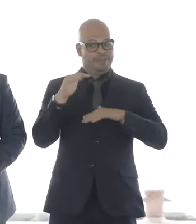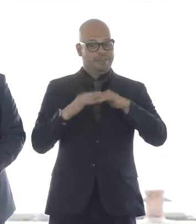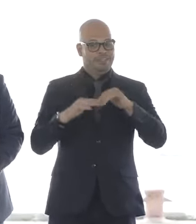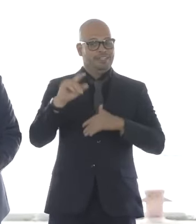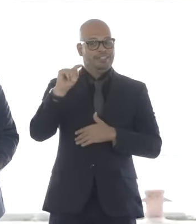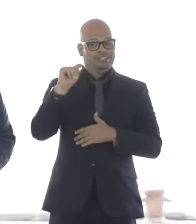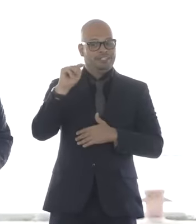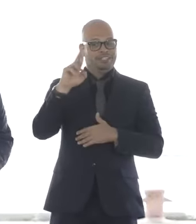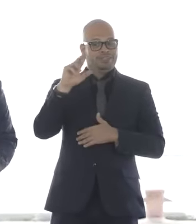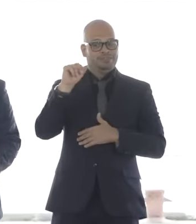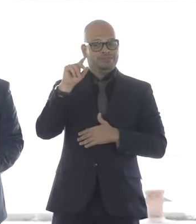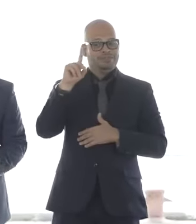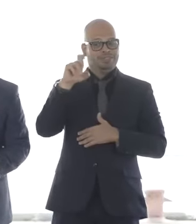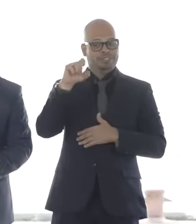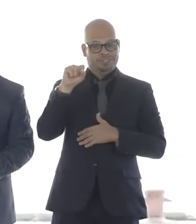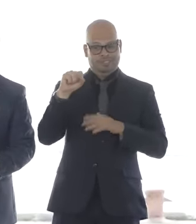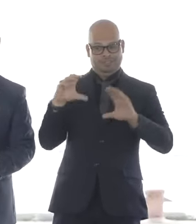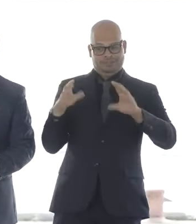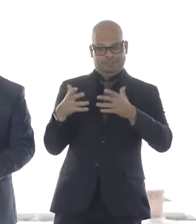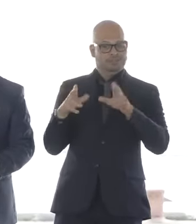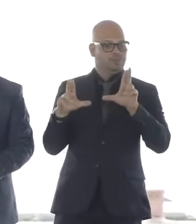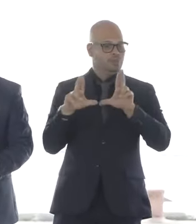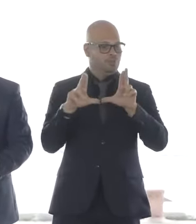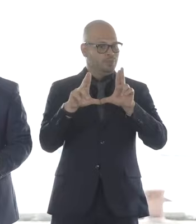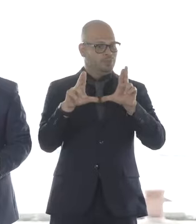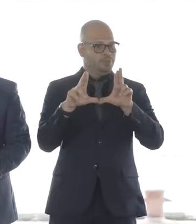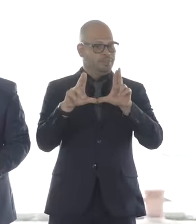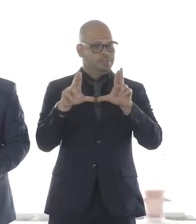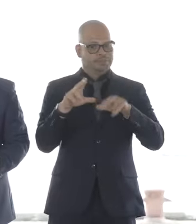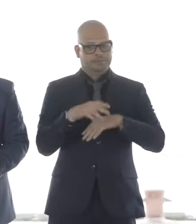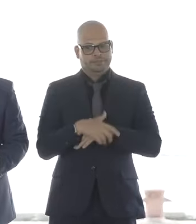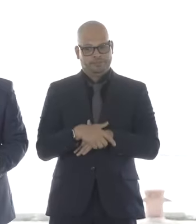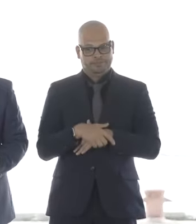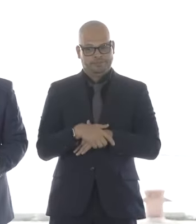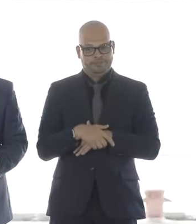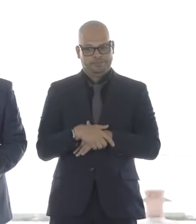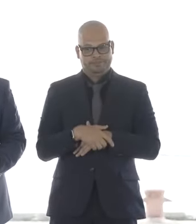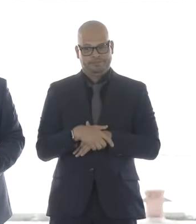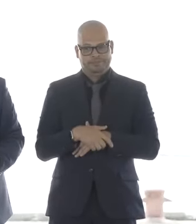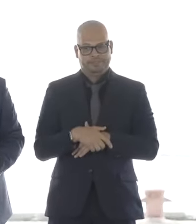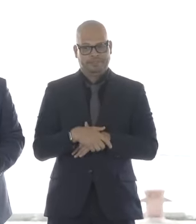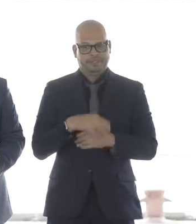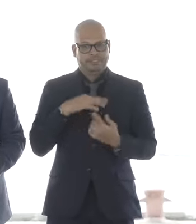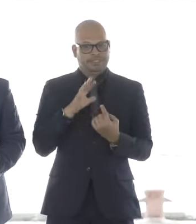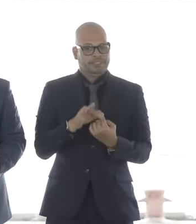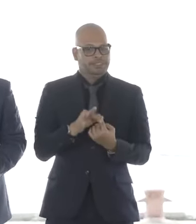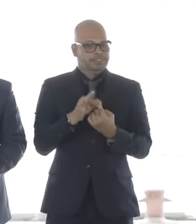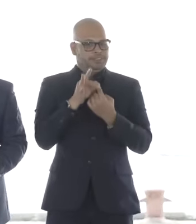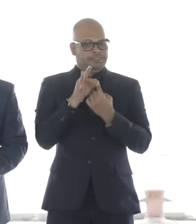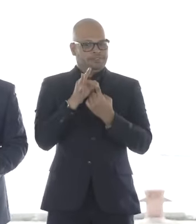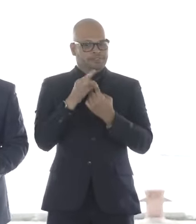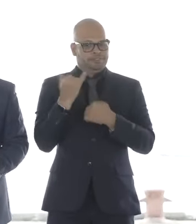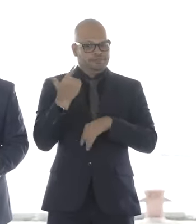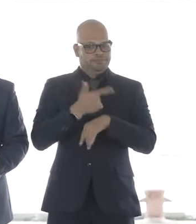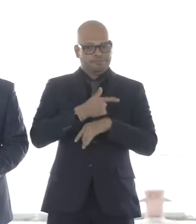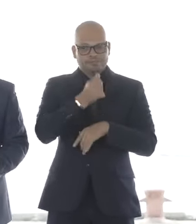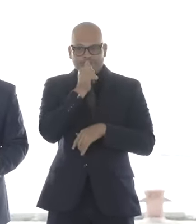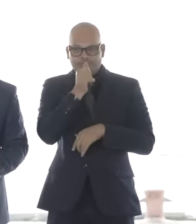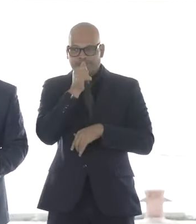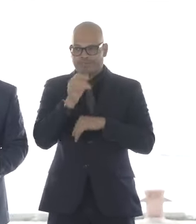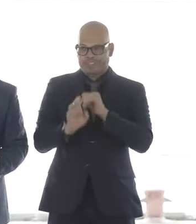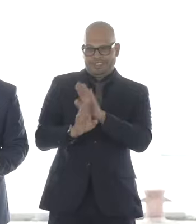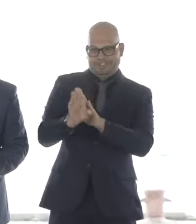And today is a special day for the city of Salem. The labor movement, private development, and the community